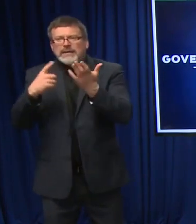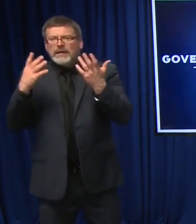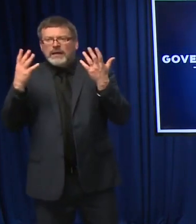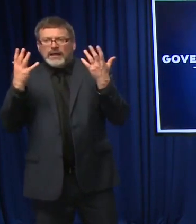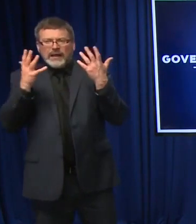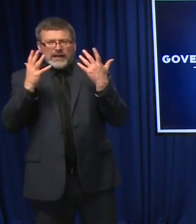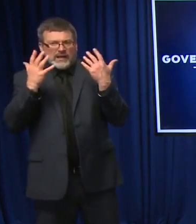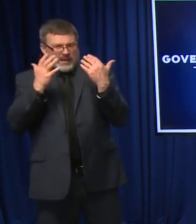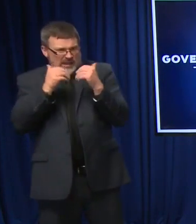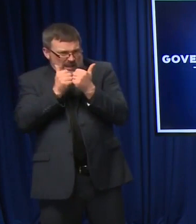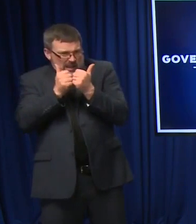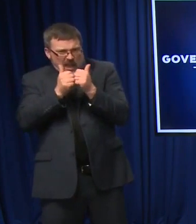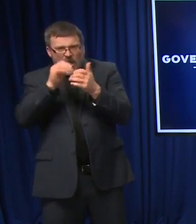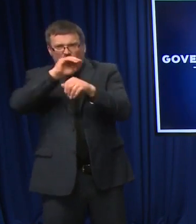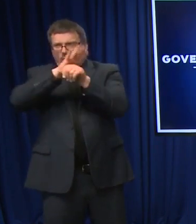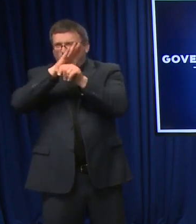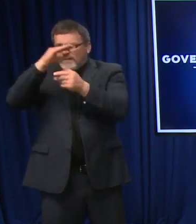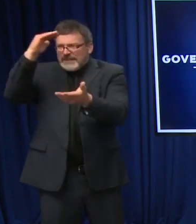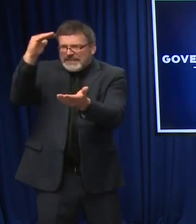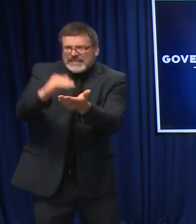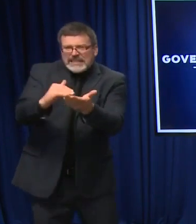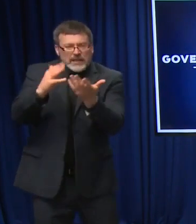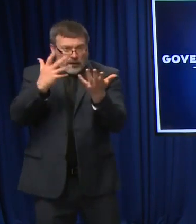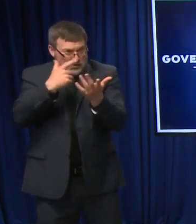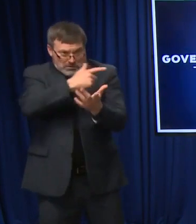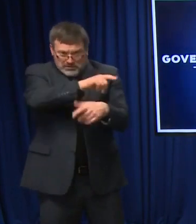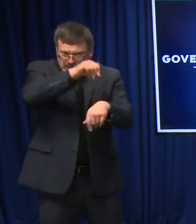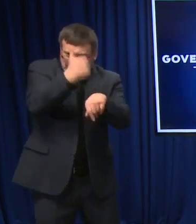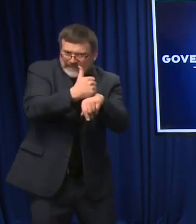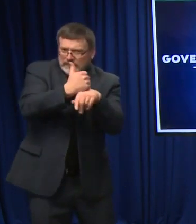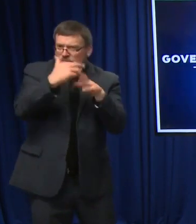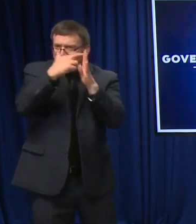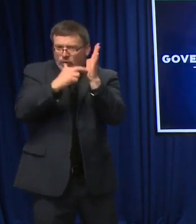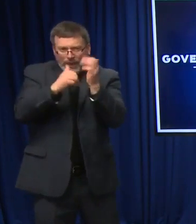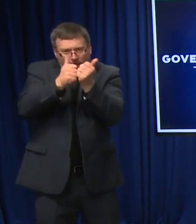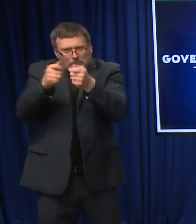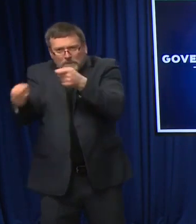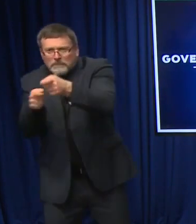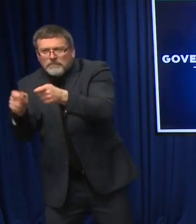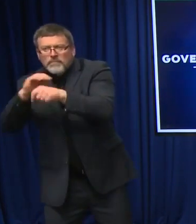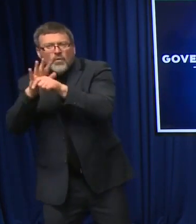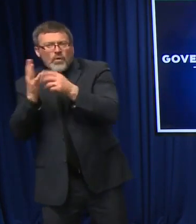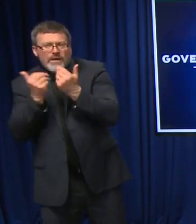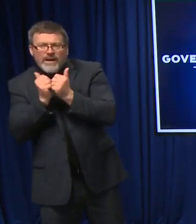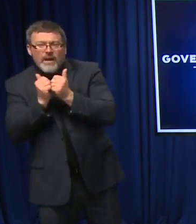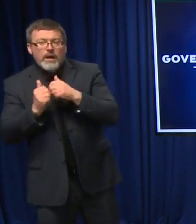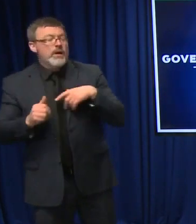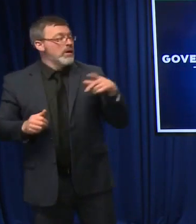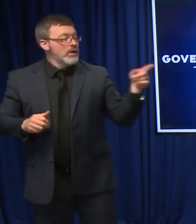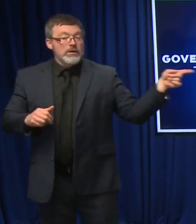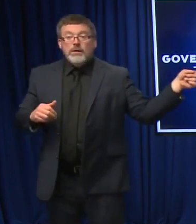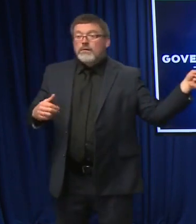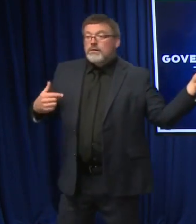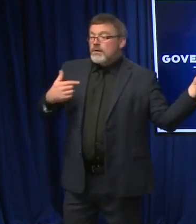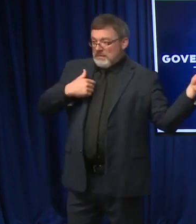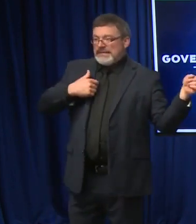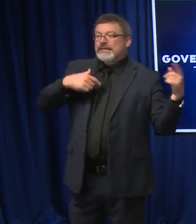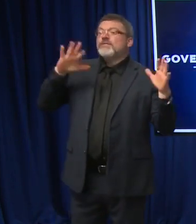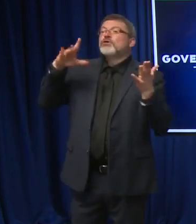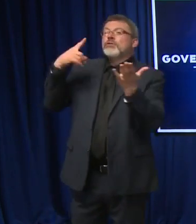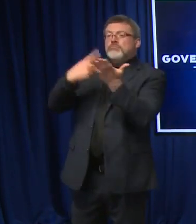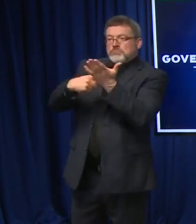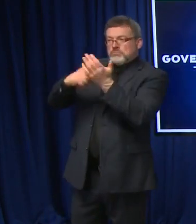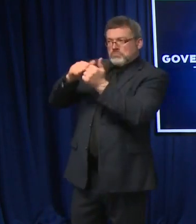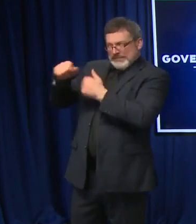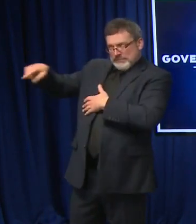recommend, but try to enforce? Oh, no, I spoke with the commissioner and the folks at public health, who, again,